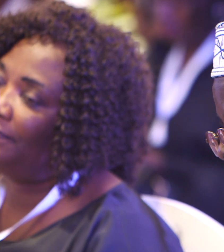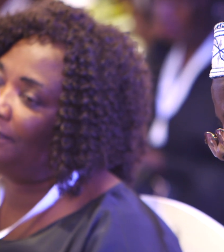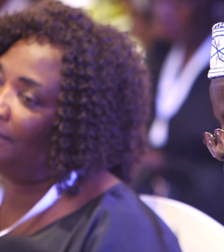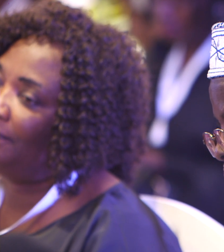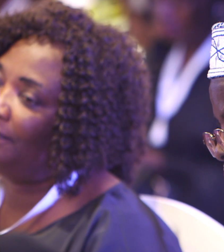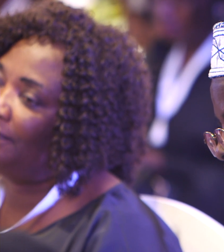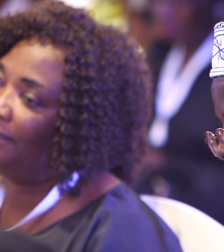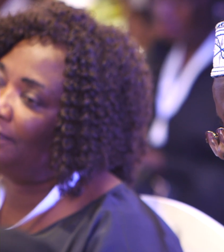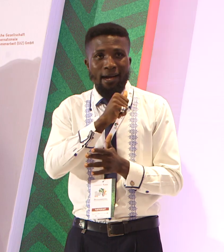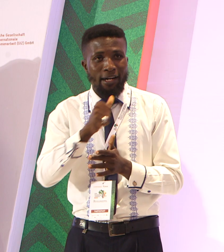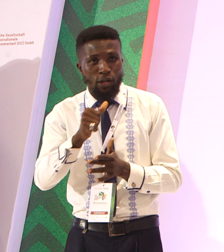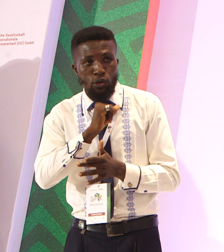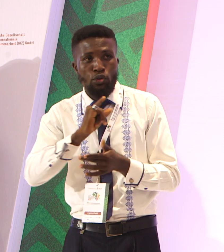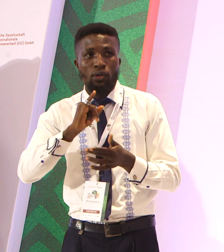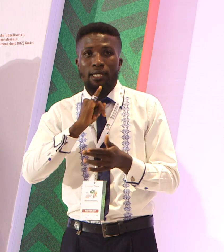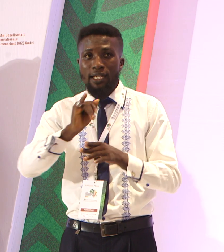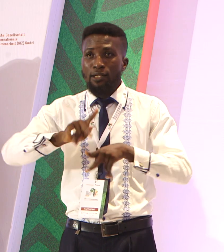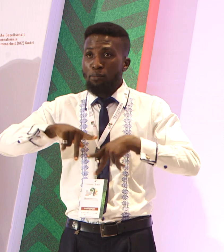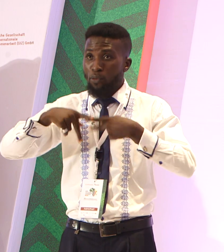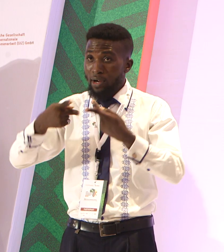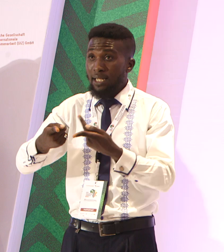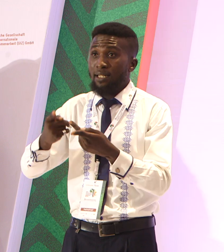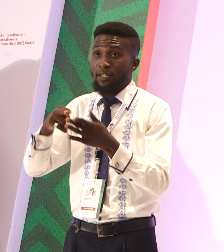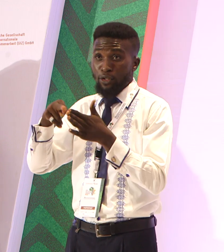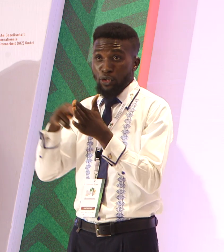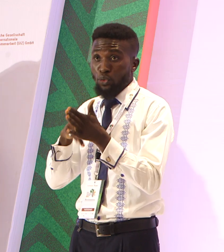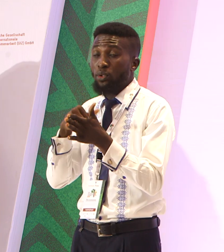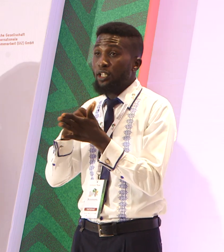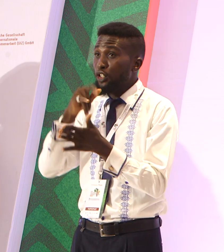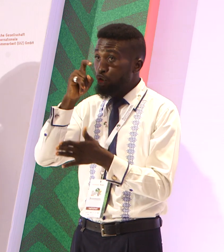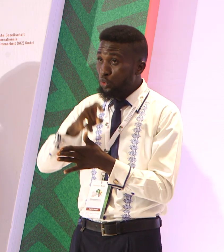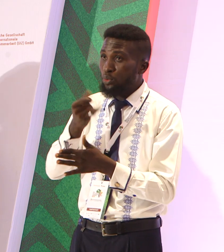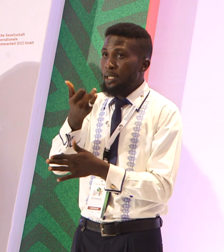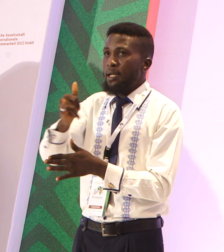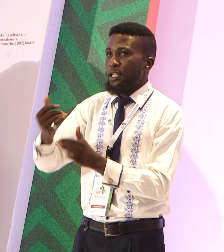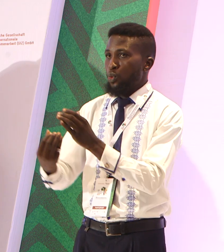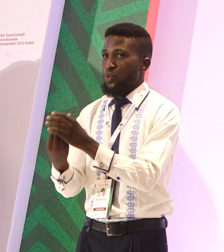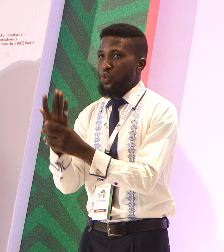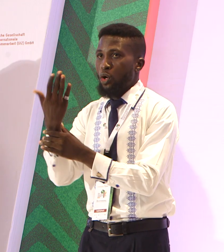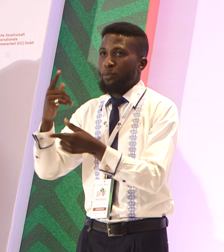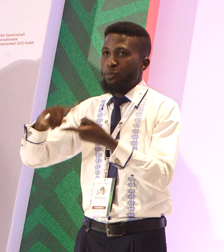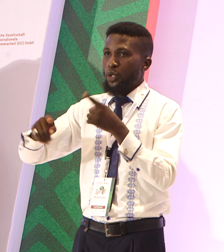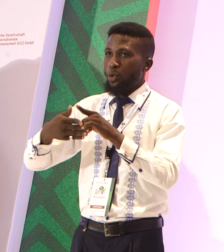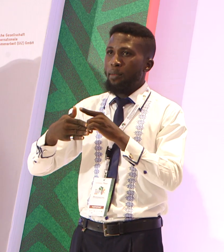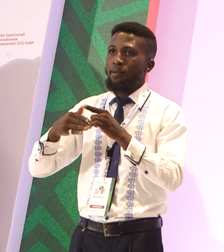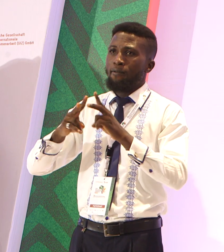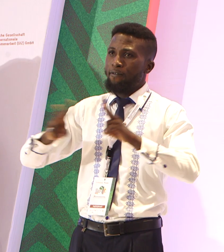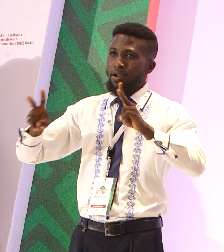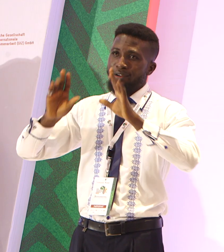is yielding the results it should yield, they will grow up into becoming very remarkable farmers.